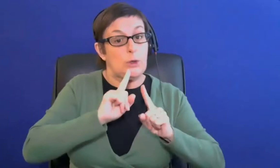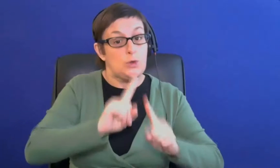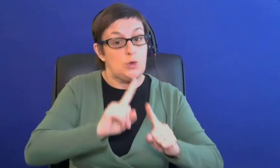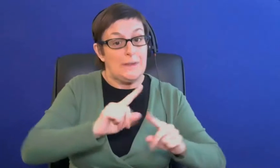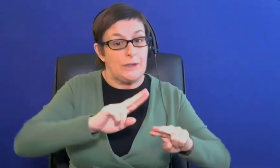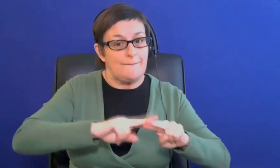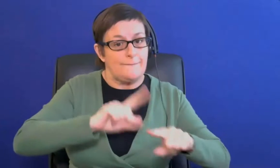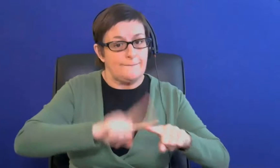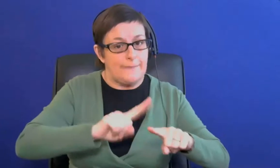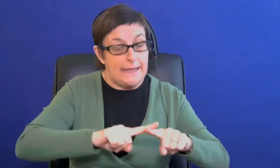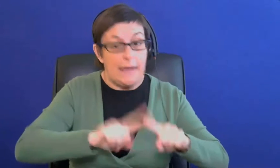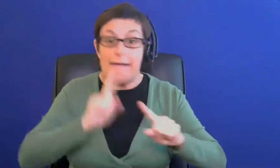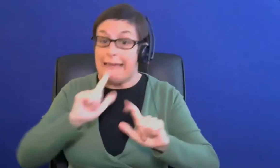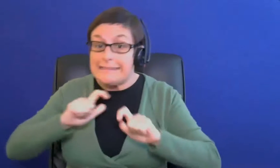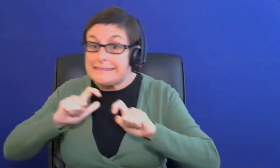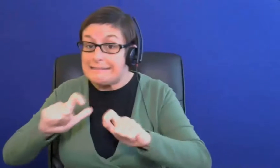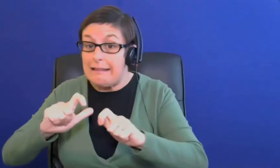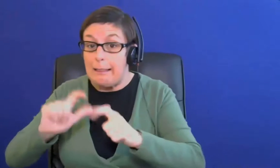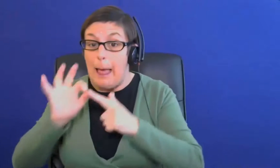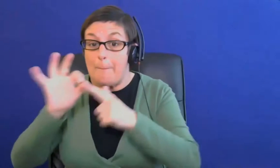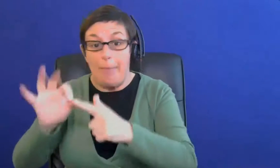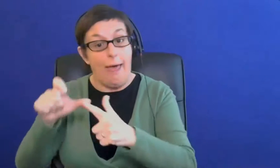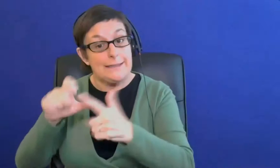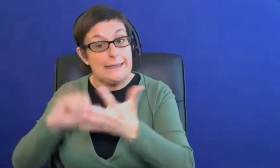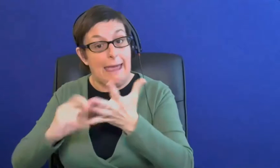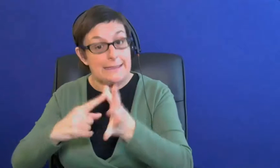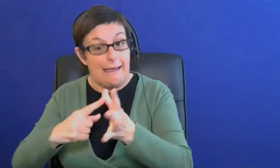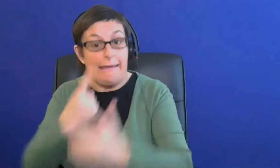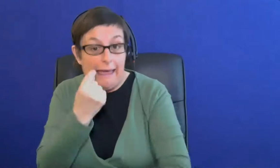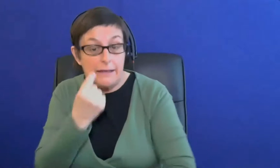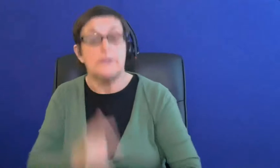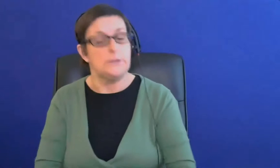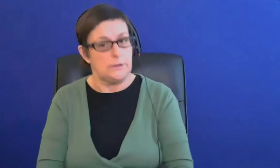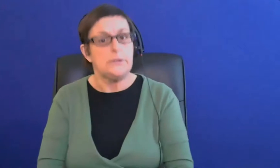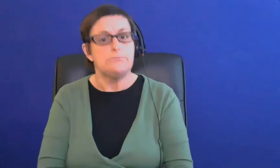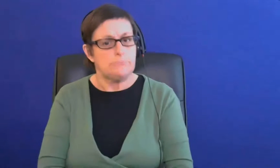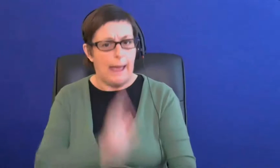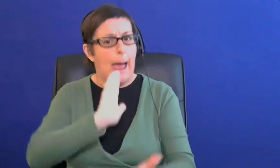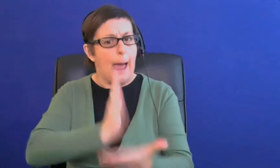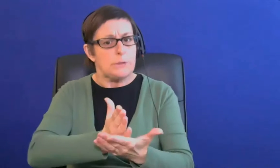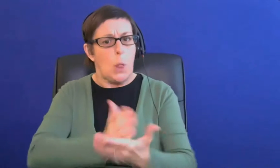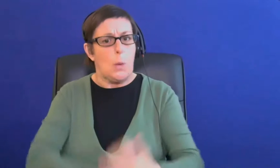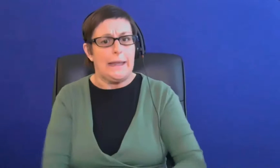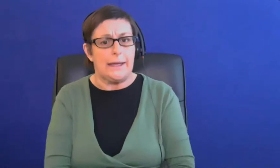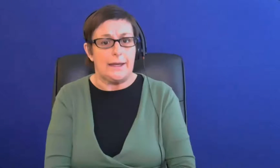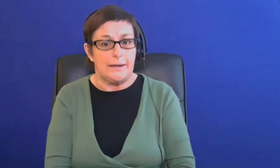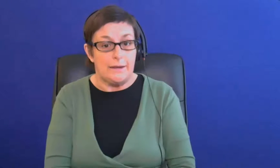allowance yes absolutely um there isn't any prerequisite to get any other funding from student finance to be